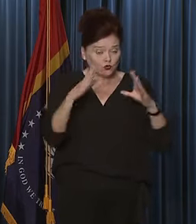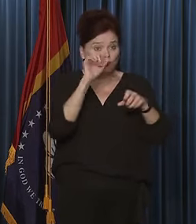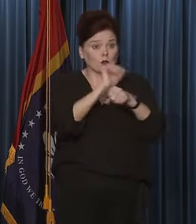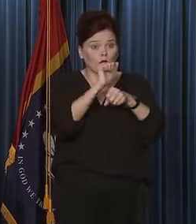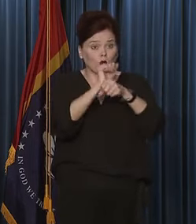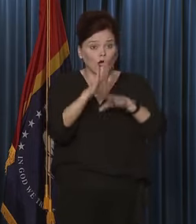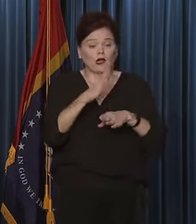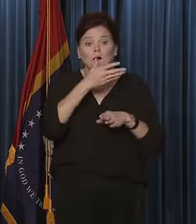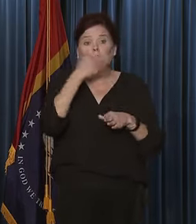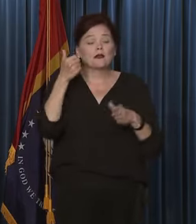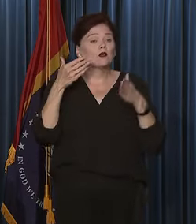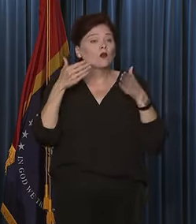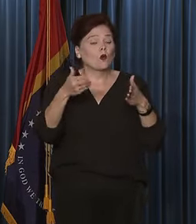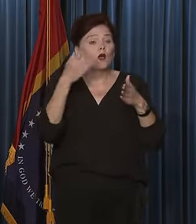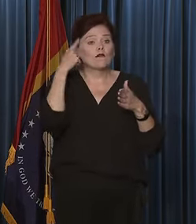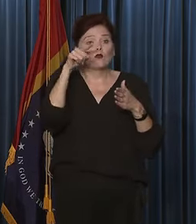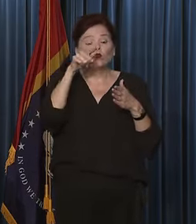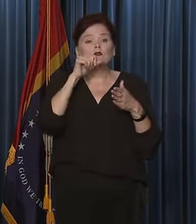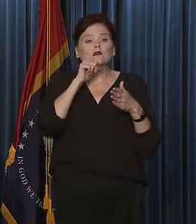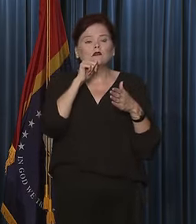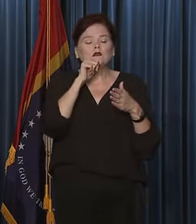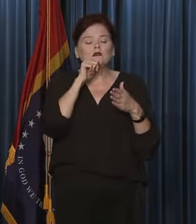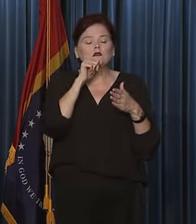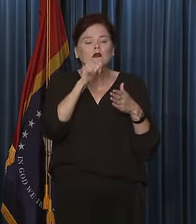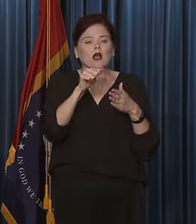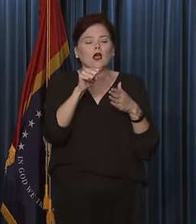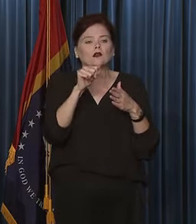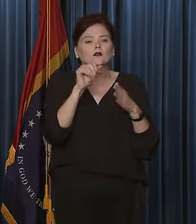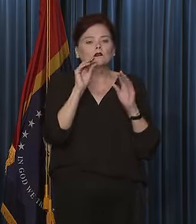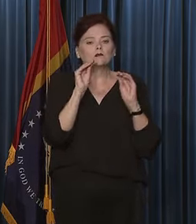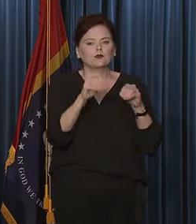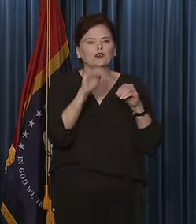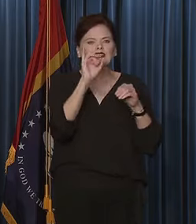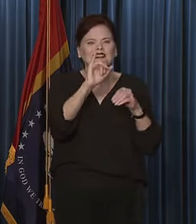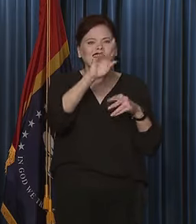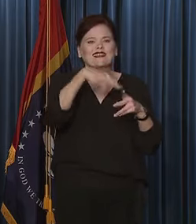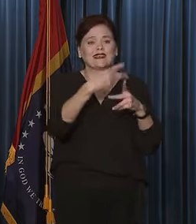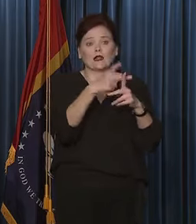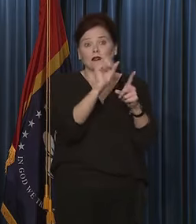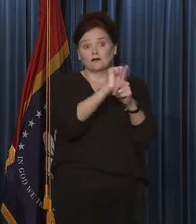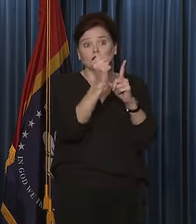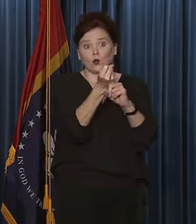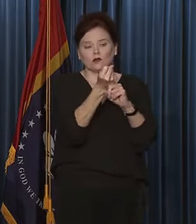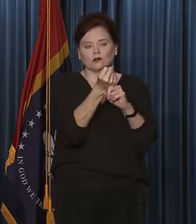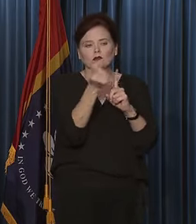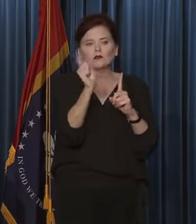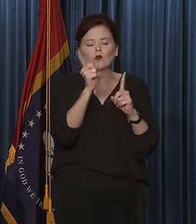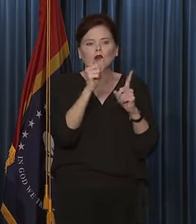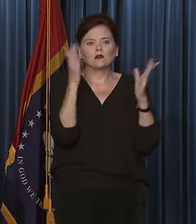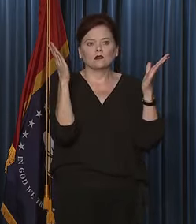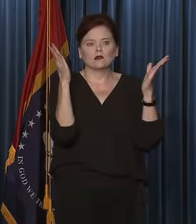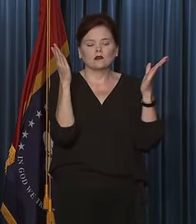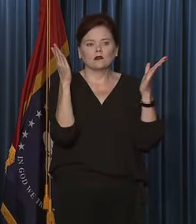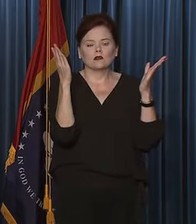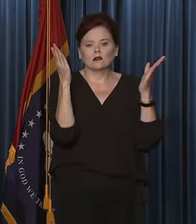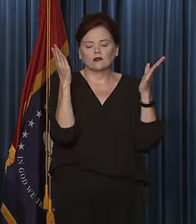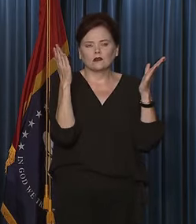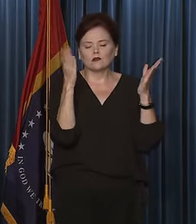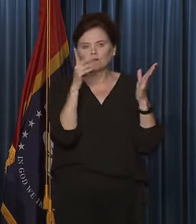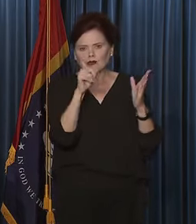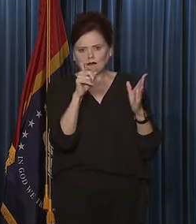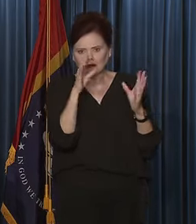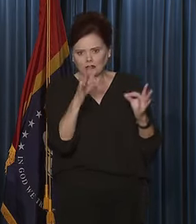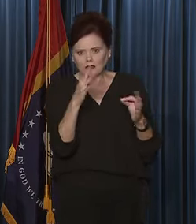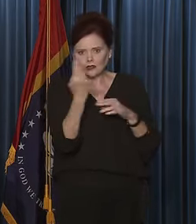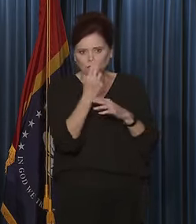employee, the best way for you not to have to be put in a position where you're trying to be convinced whether you're going to take personal leave